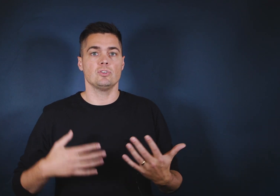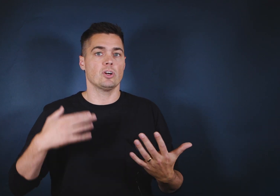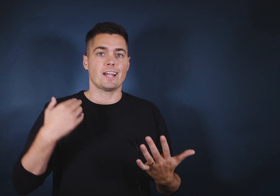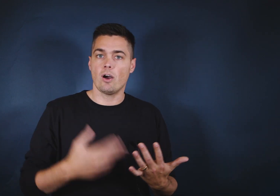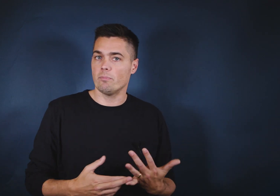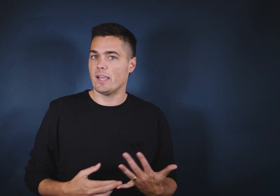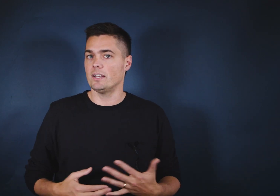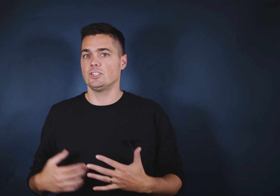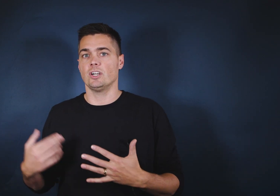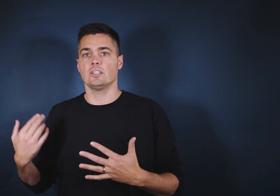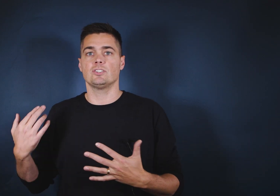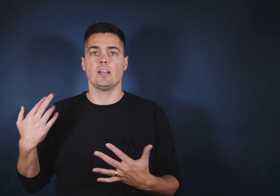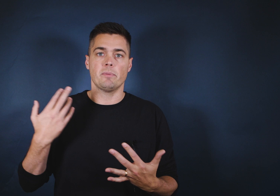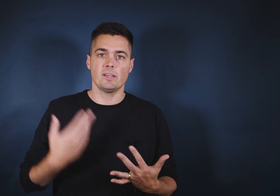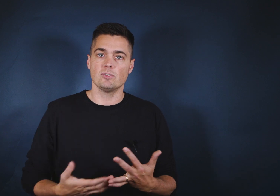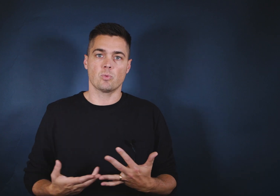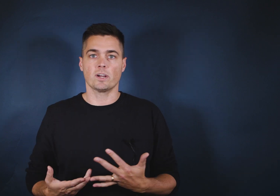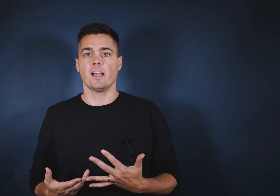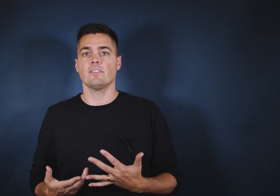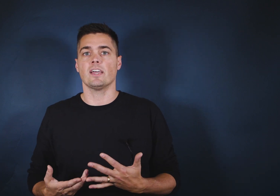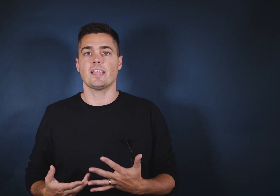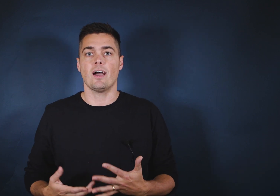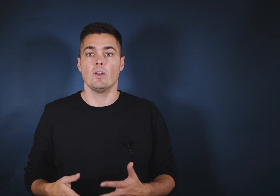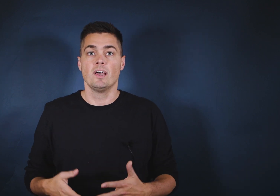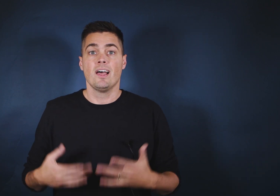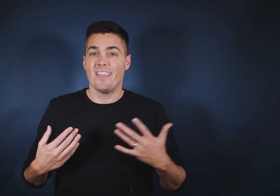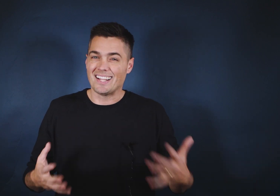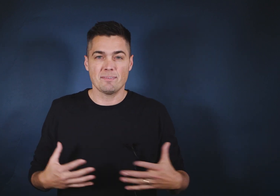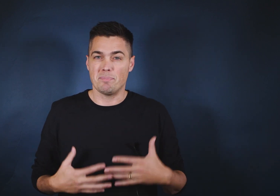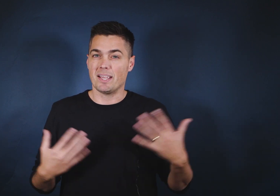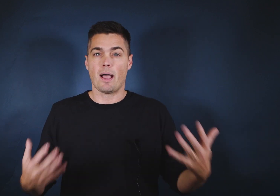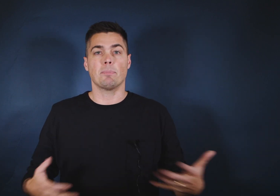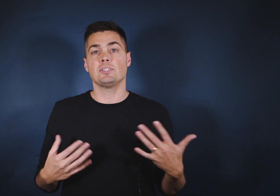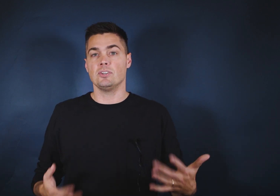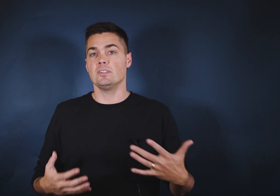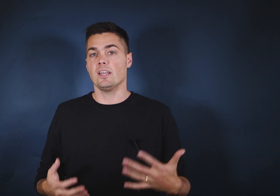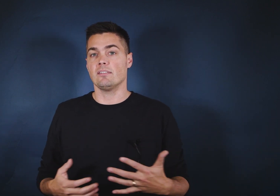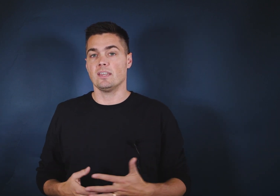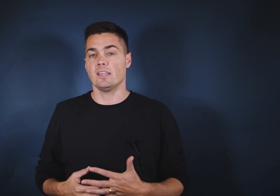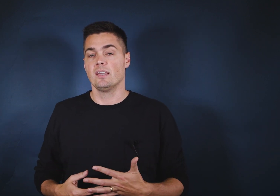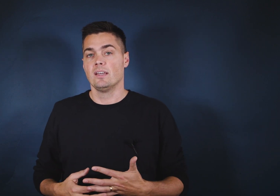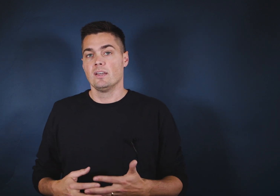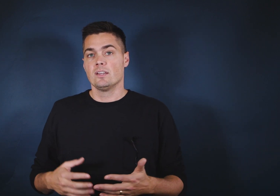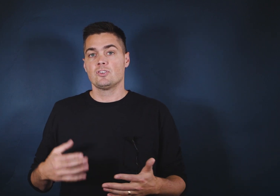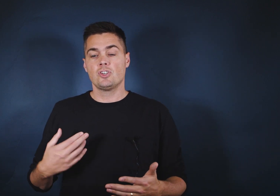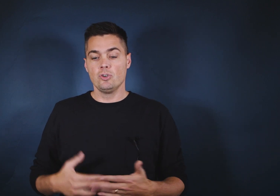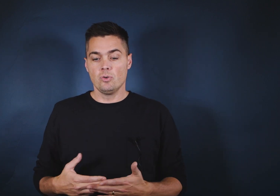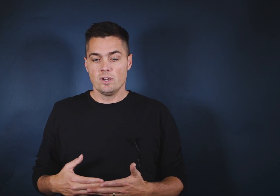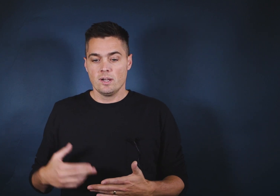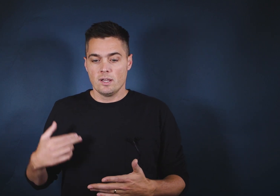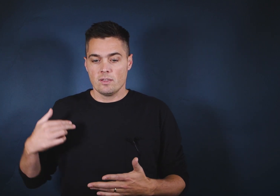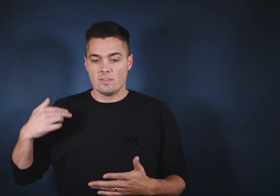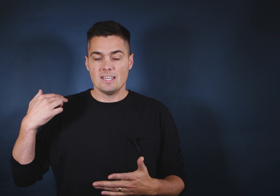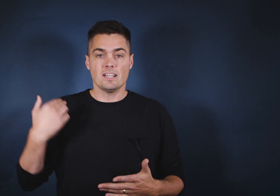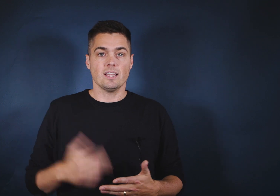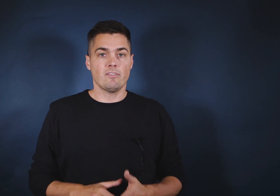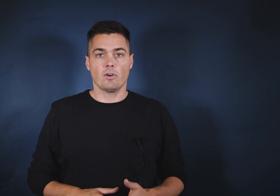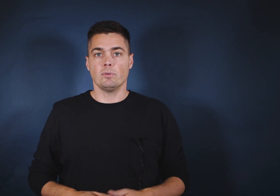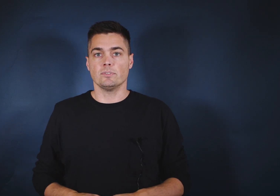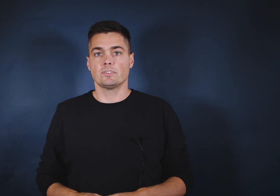your account manager, to anybody who's working on the account, that's a big opportunity, I think. Two, the deliverables.